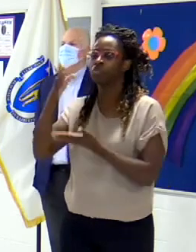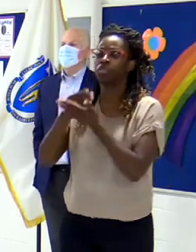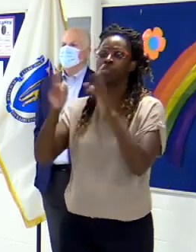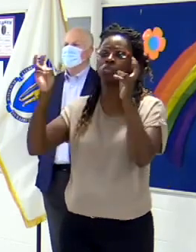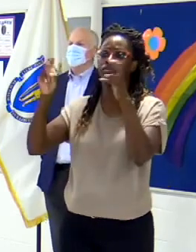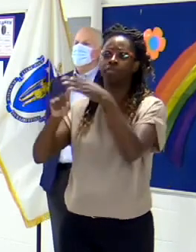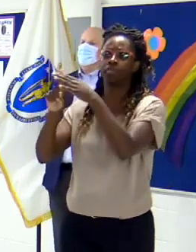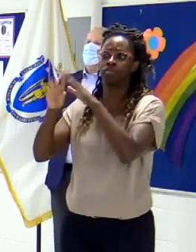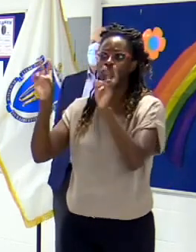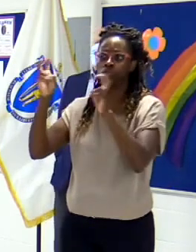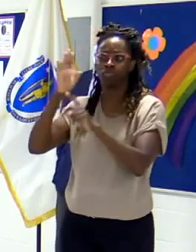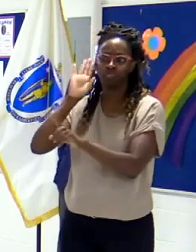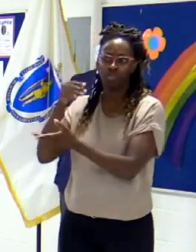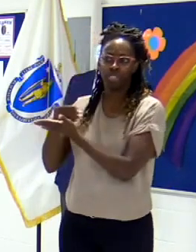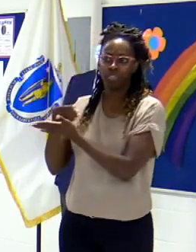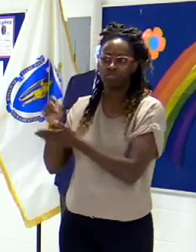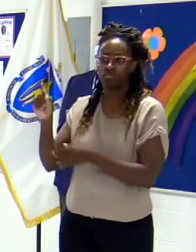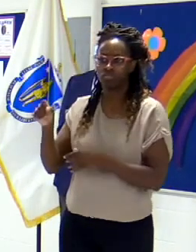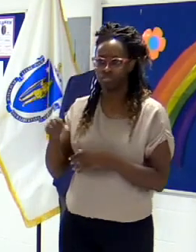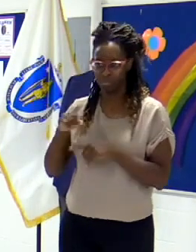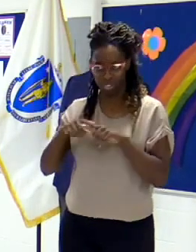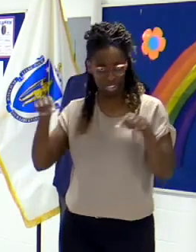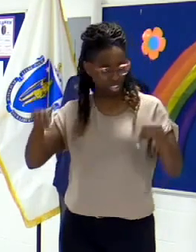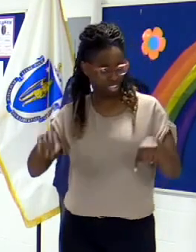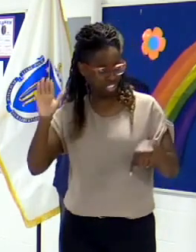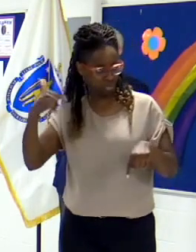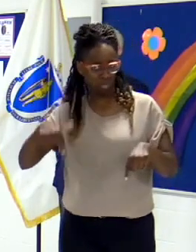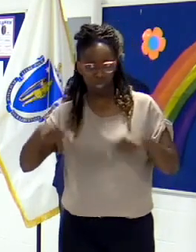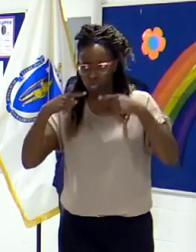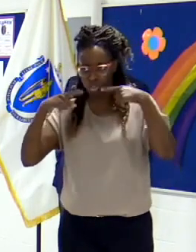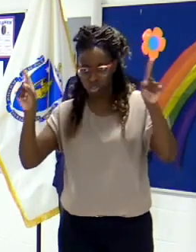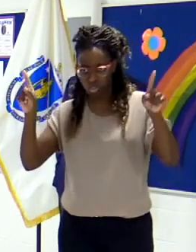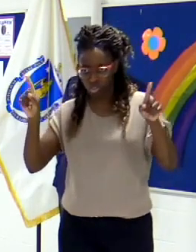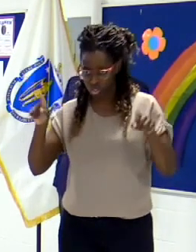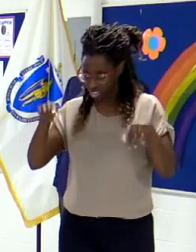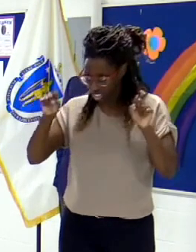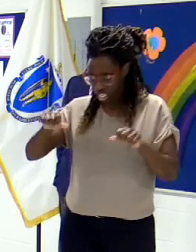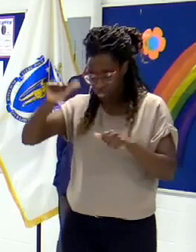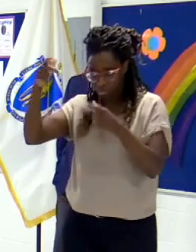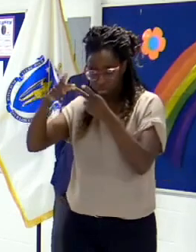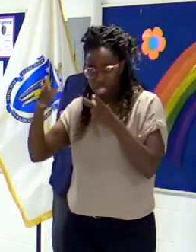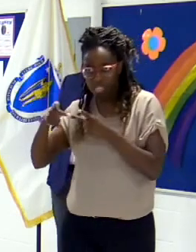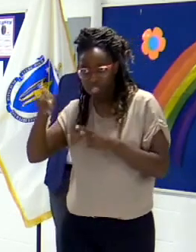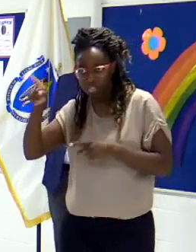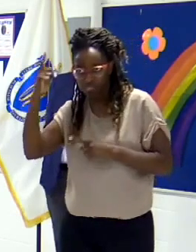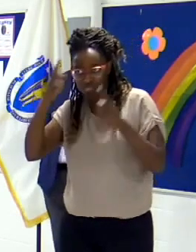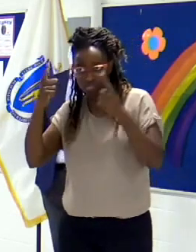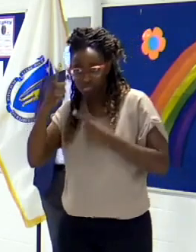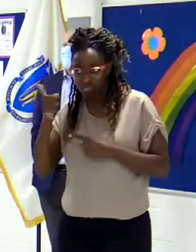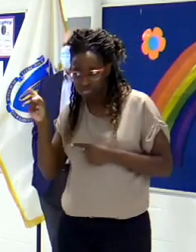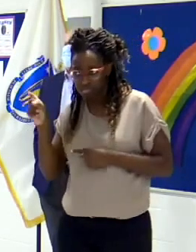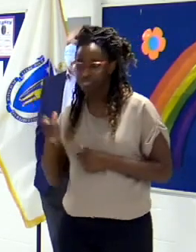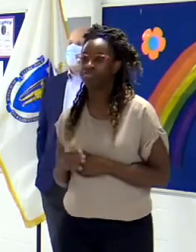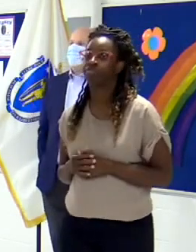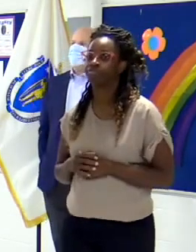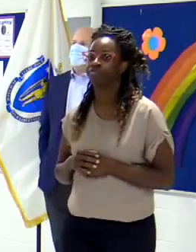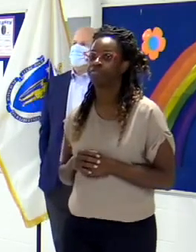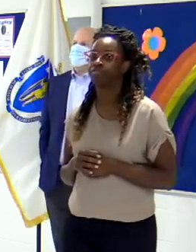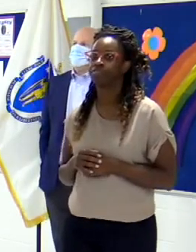that are playing out that seem to be working here, how do you get to work anywhere? I think the, um, I think the superintendent roundtables are certainly,